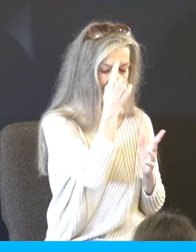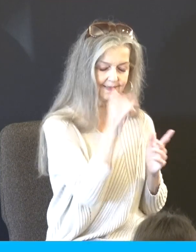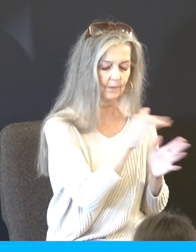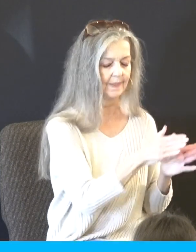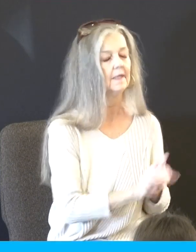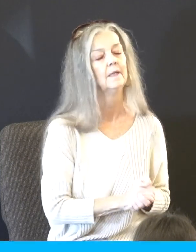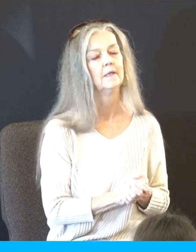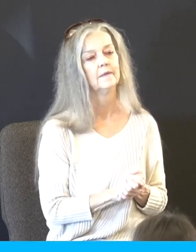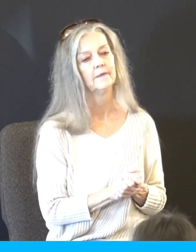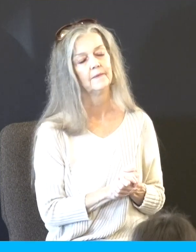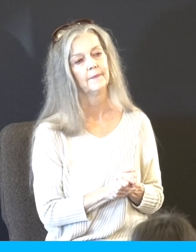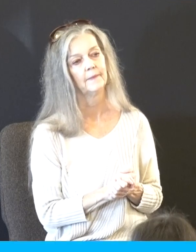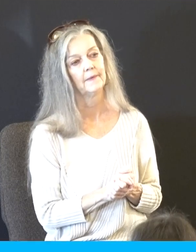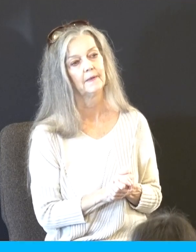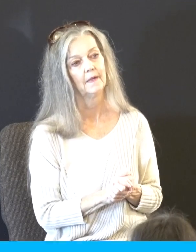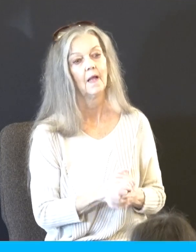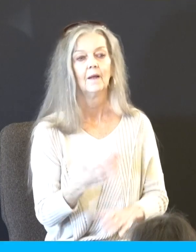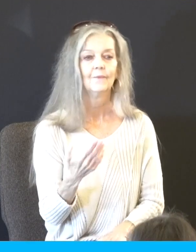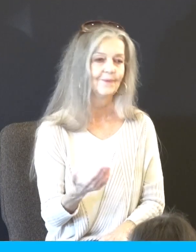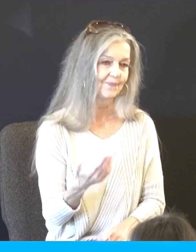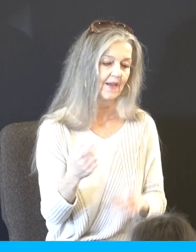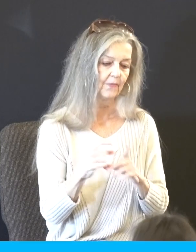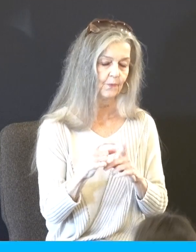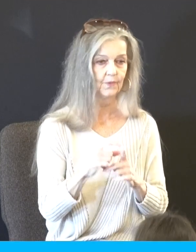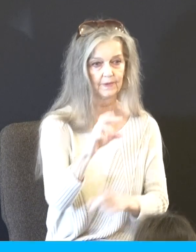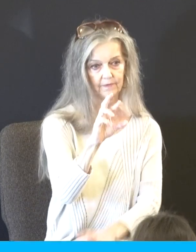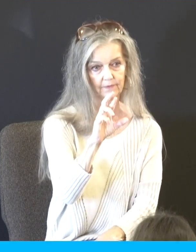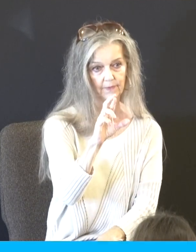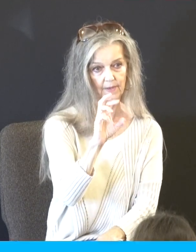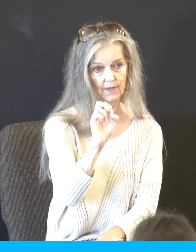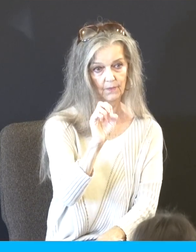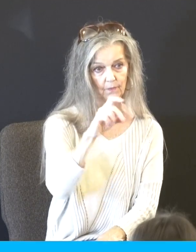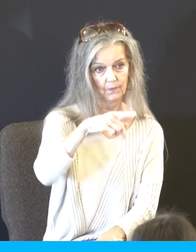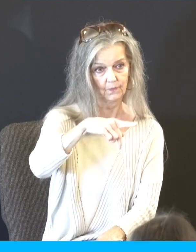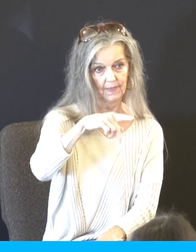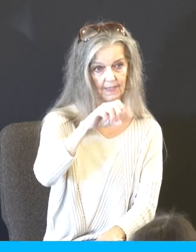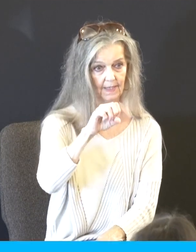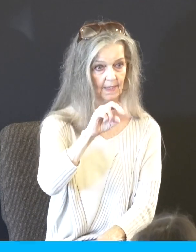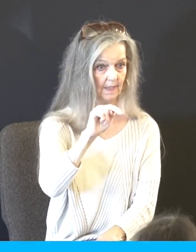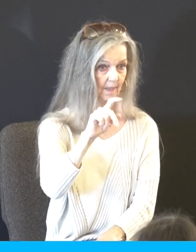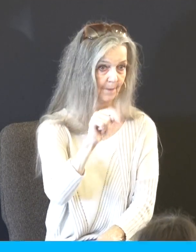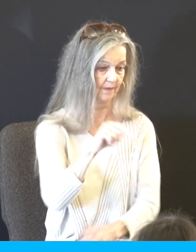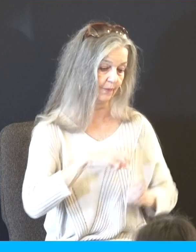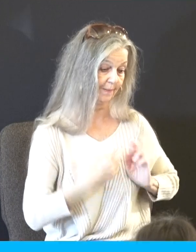People read this and they go, well, see, that's it. God's doing evil. Whoa, whoa, whoa, whoa, whoa. God is light. In him there is no shadow of turning, no darkness at all.